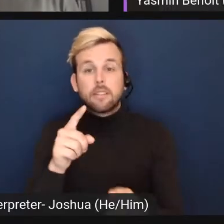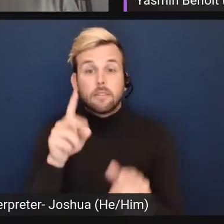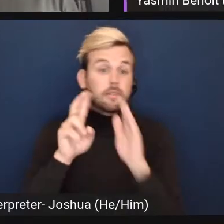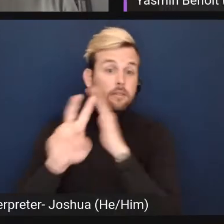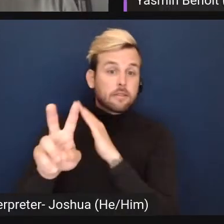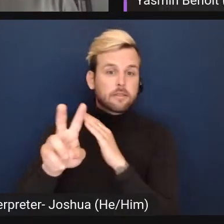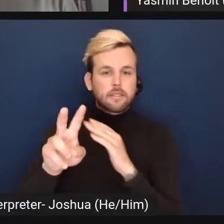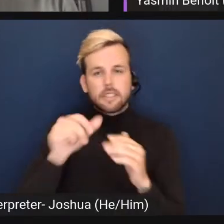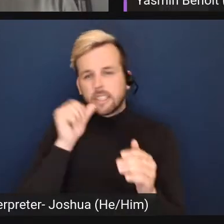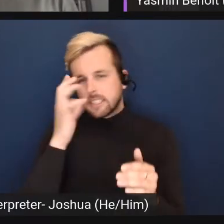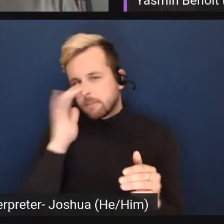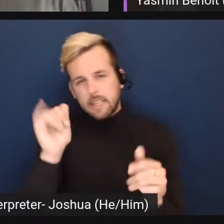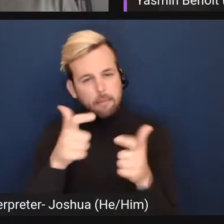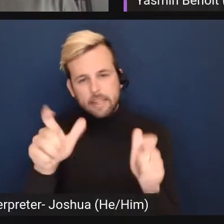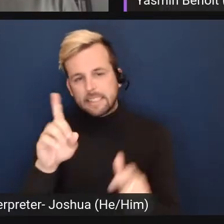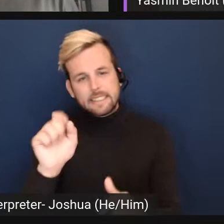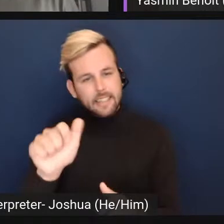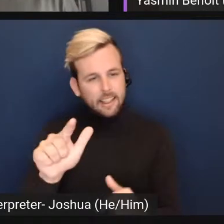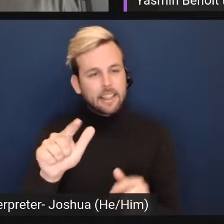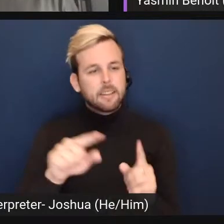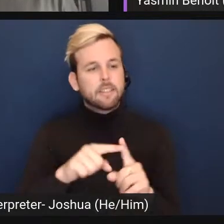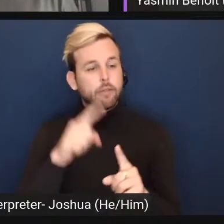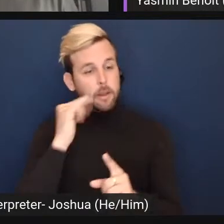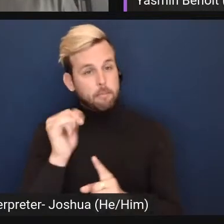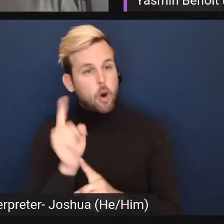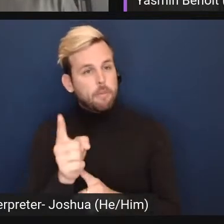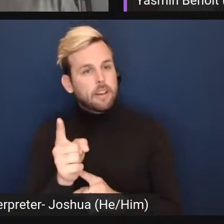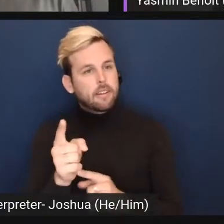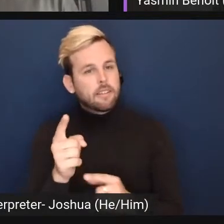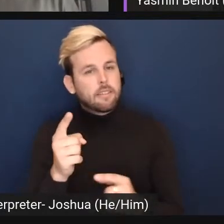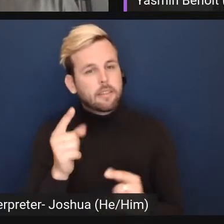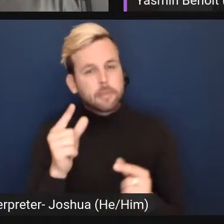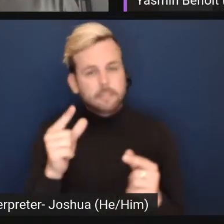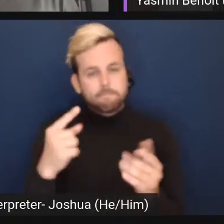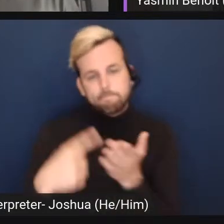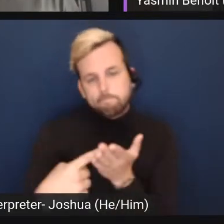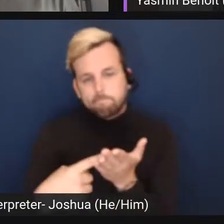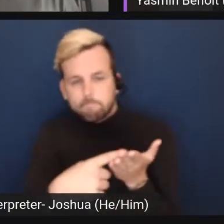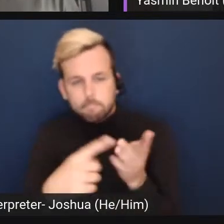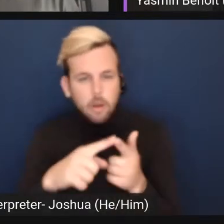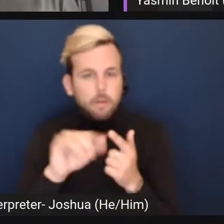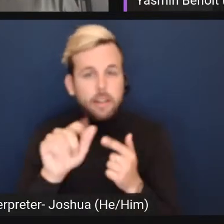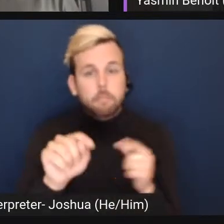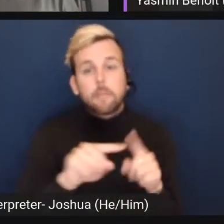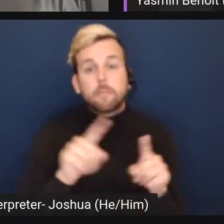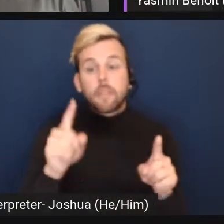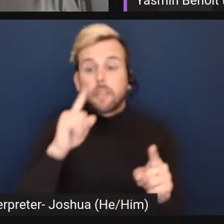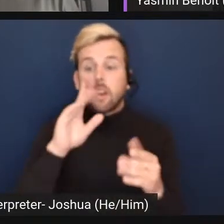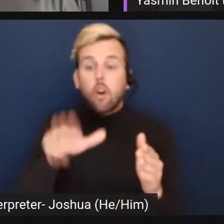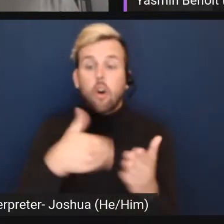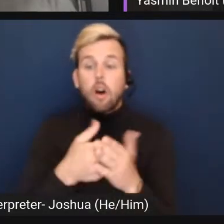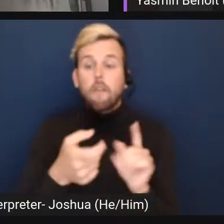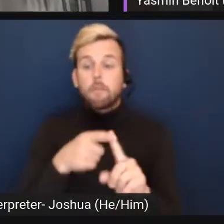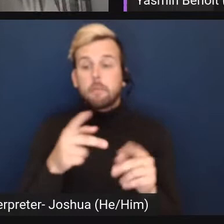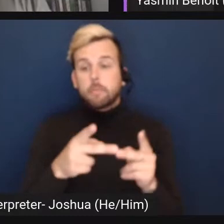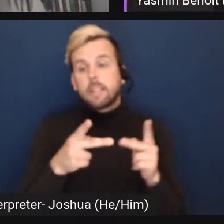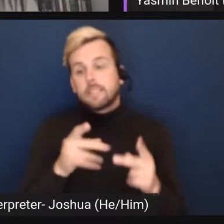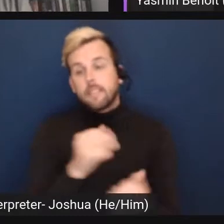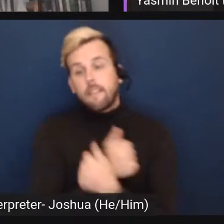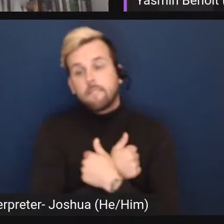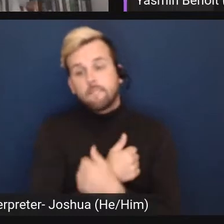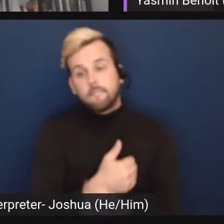seem like nearly that much of a big deal. It's just at the moment there's like traction around it. Um, but I think it's all coming from a place of love. I don't think